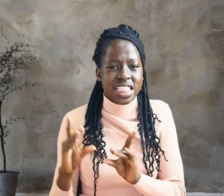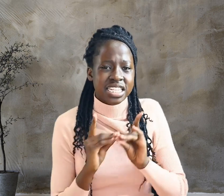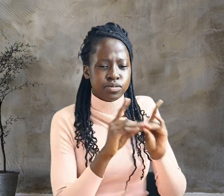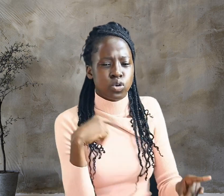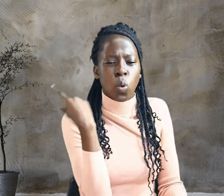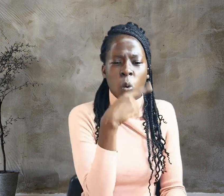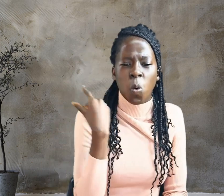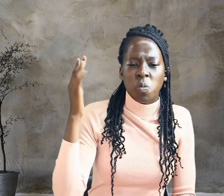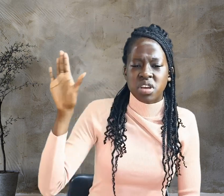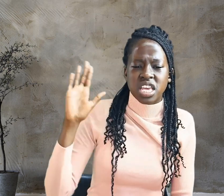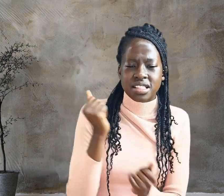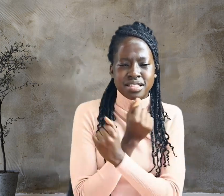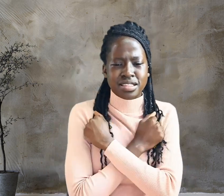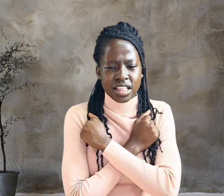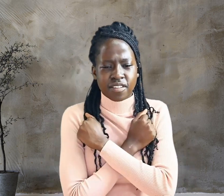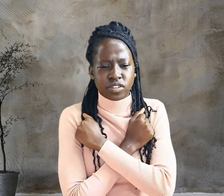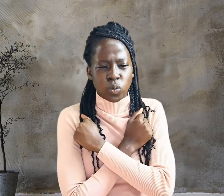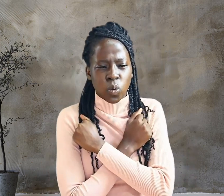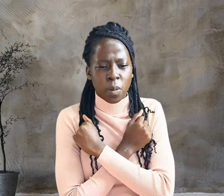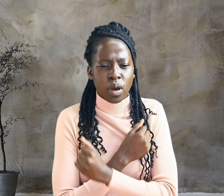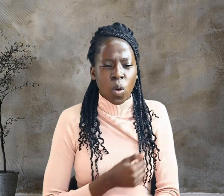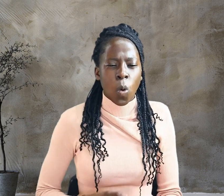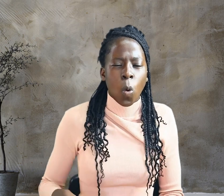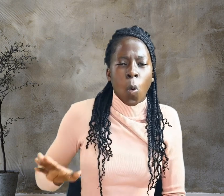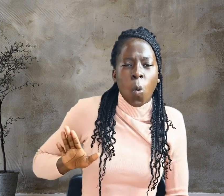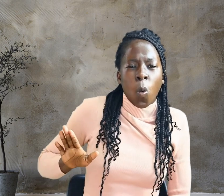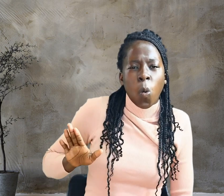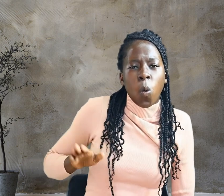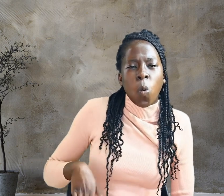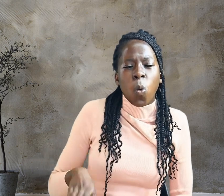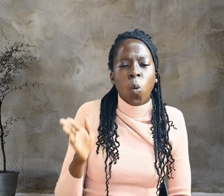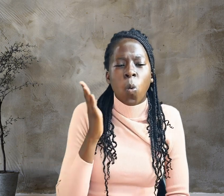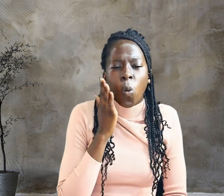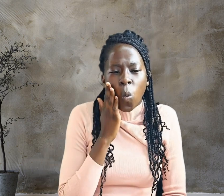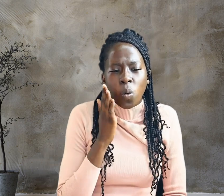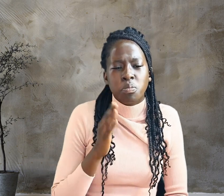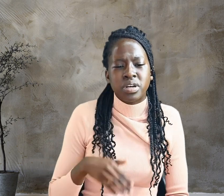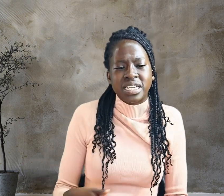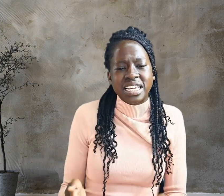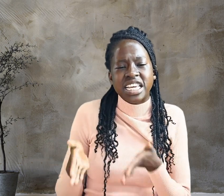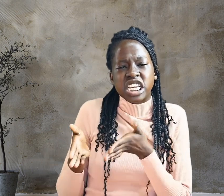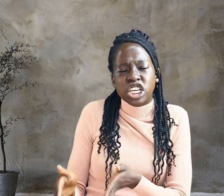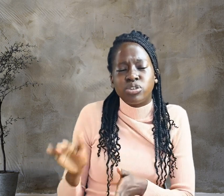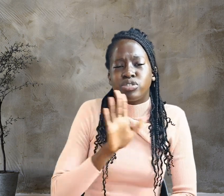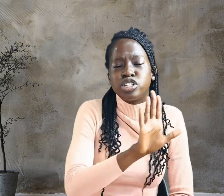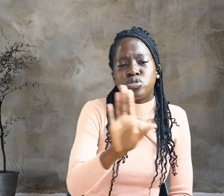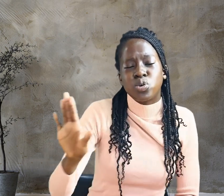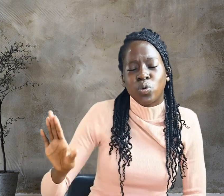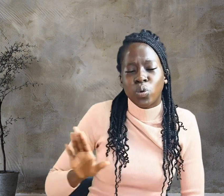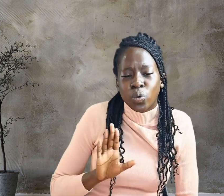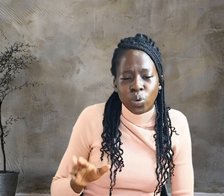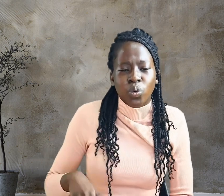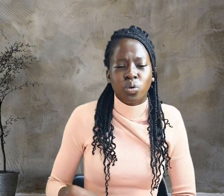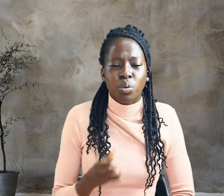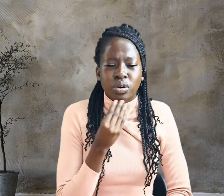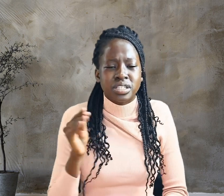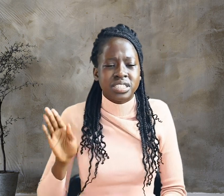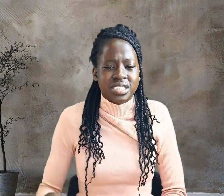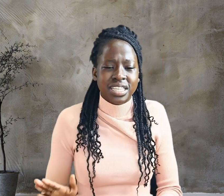to her, Woman, here is your son. And to the disciple, here is